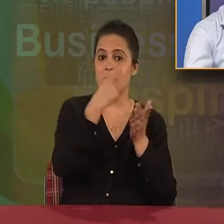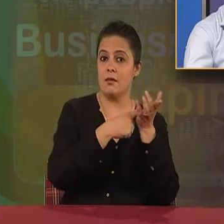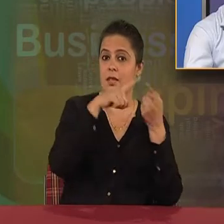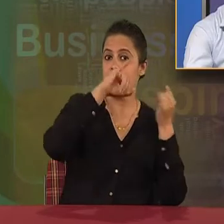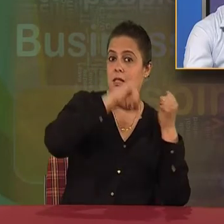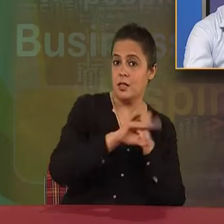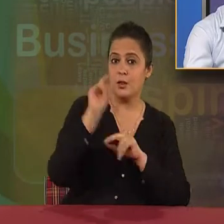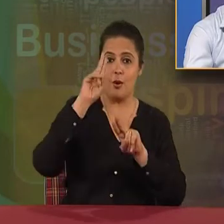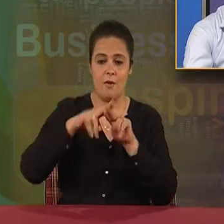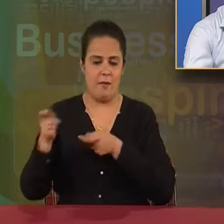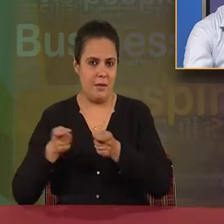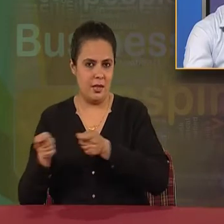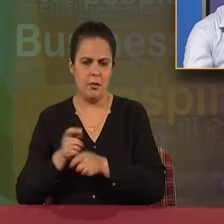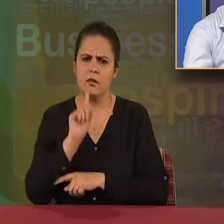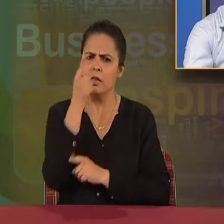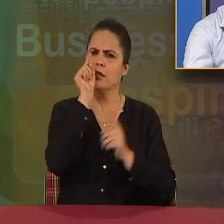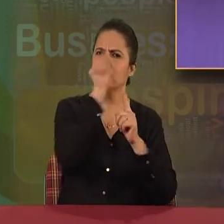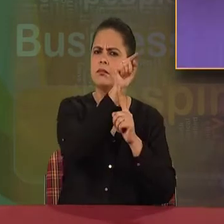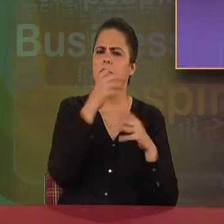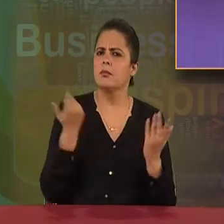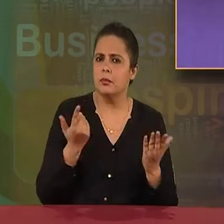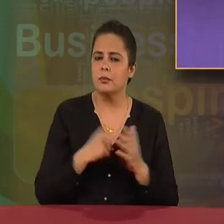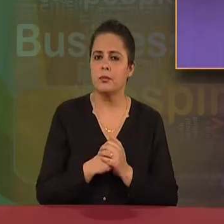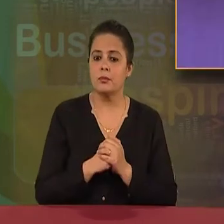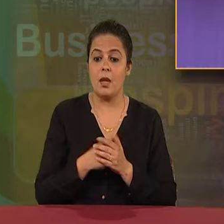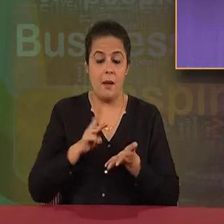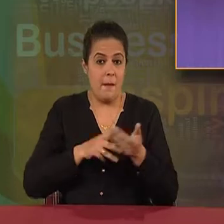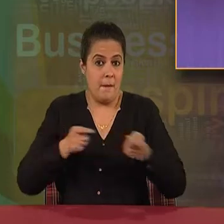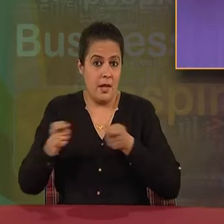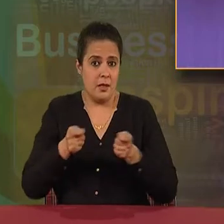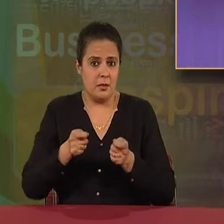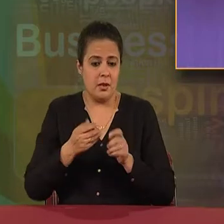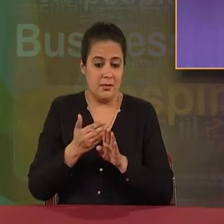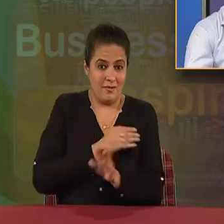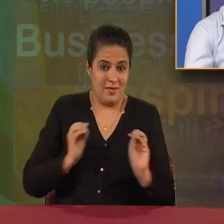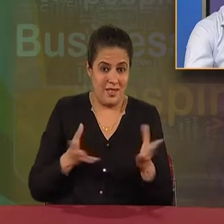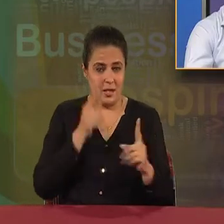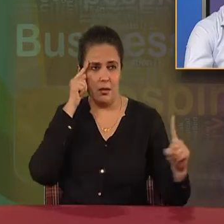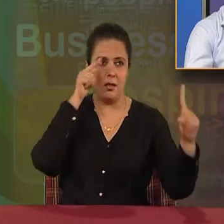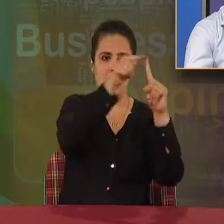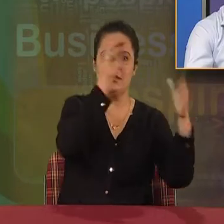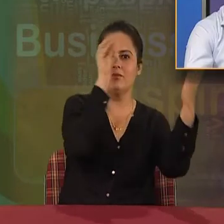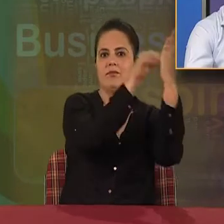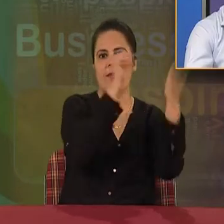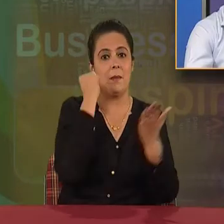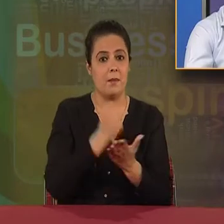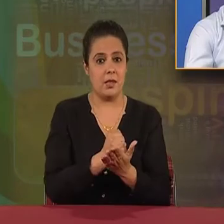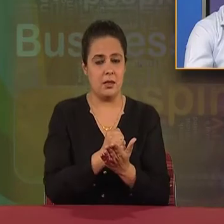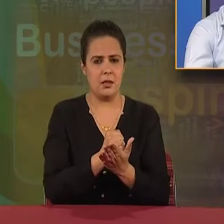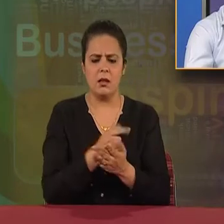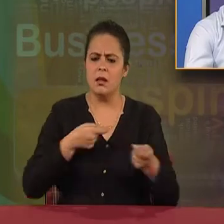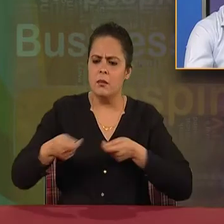The very first feature of management is it is a goal-directed process. The goals of business organization